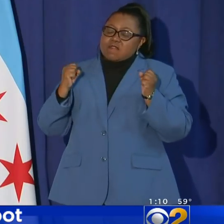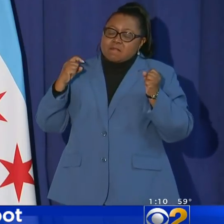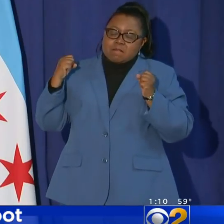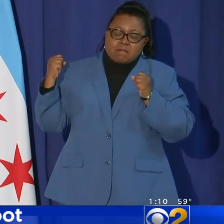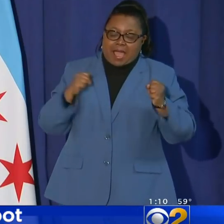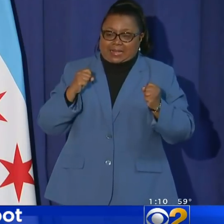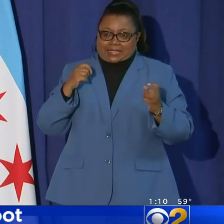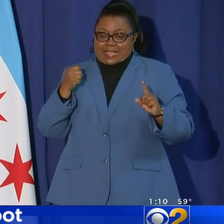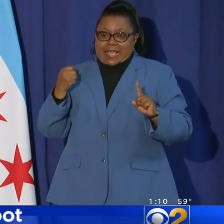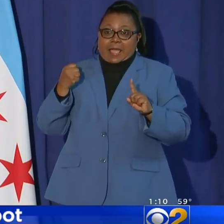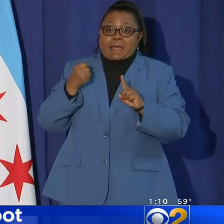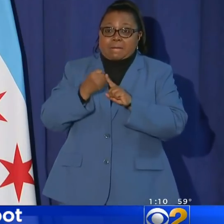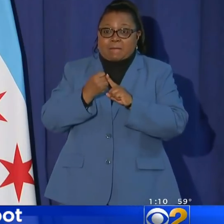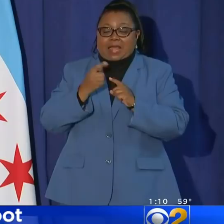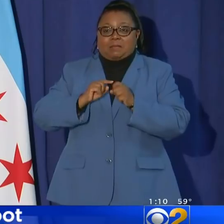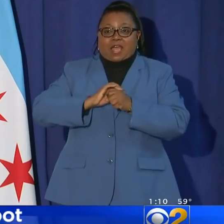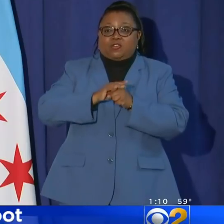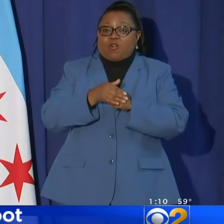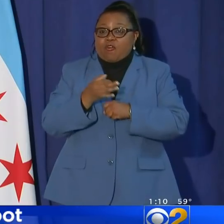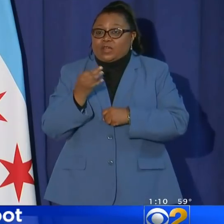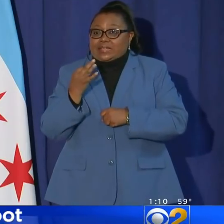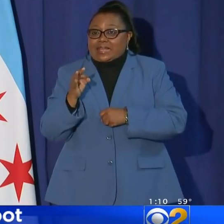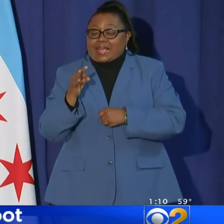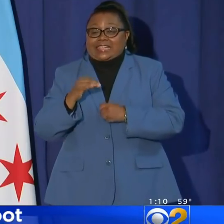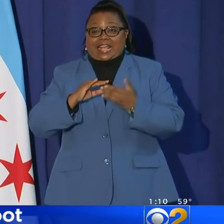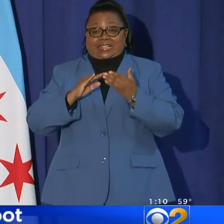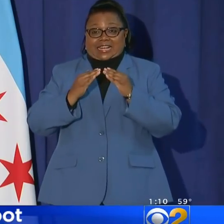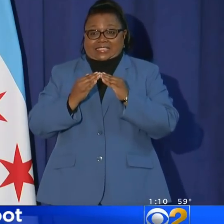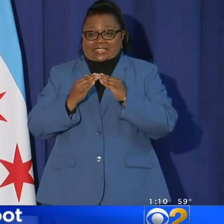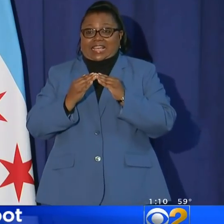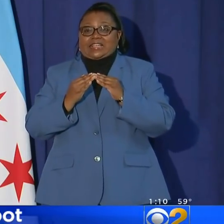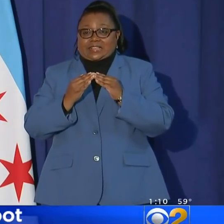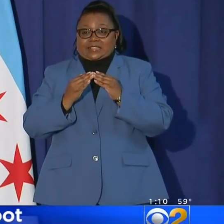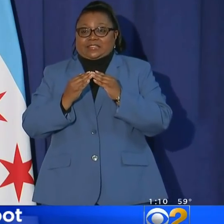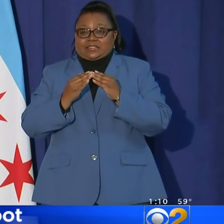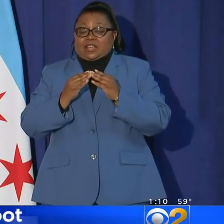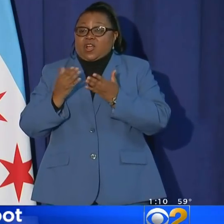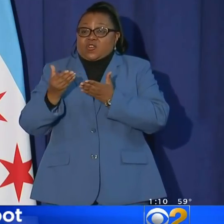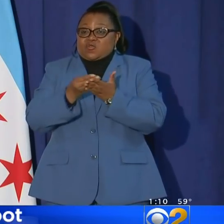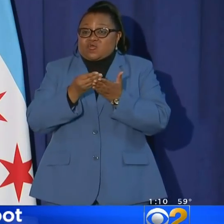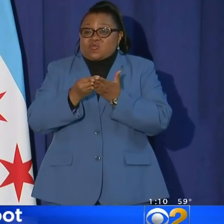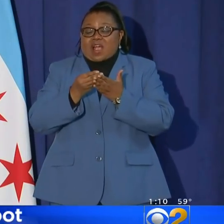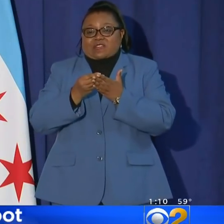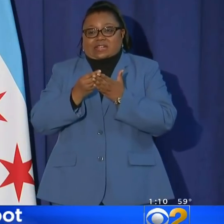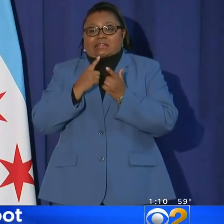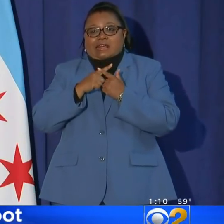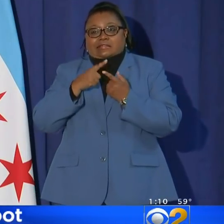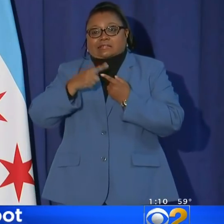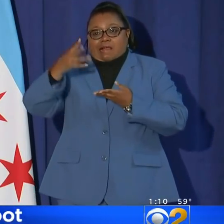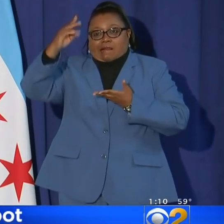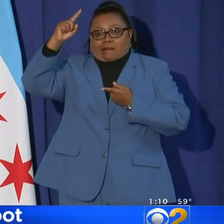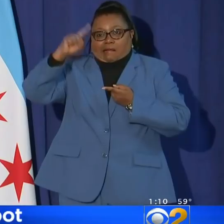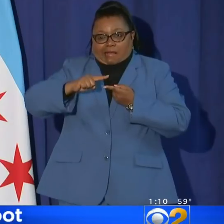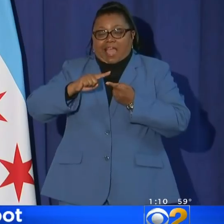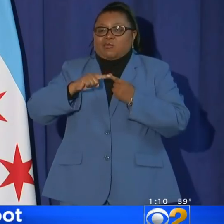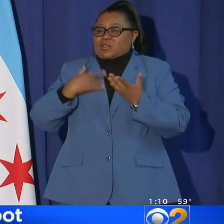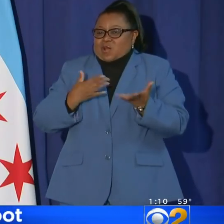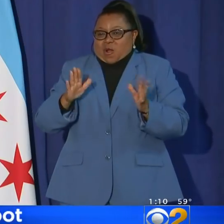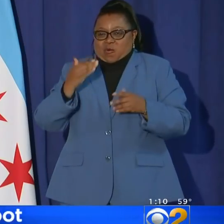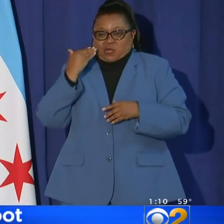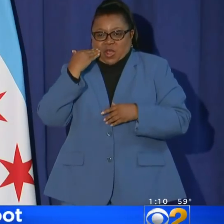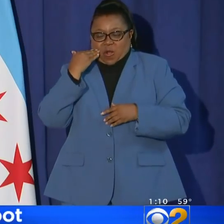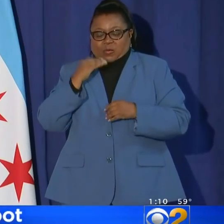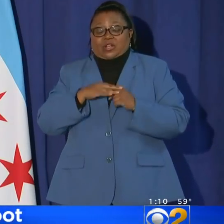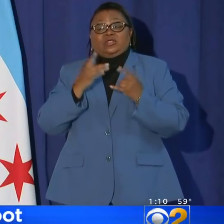impacted by COVID-19 and our city's revenues have taken a substantial hit as we all know.